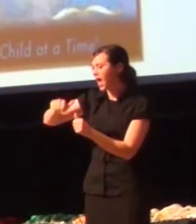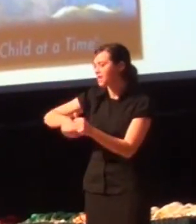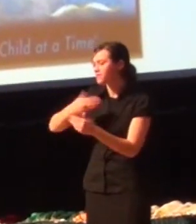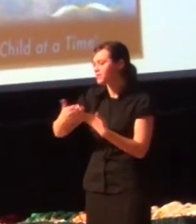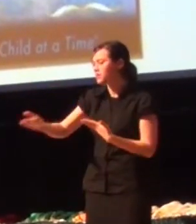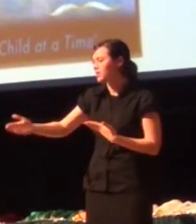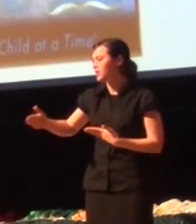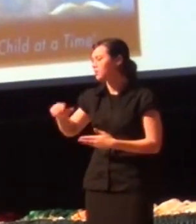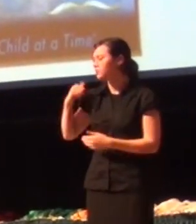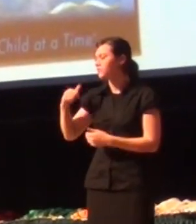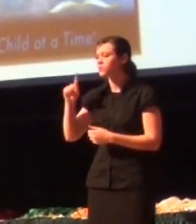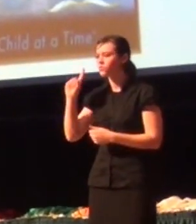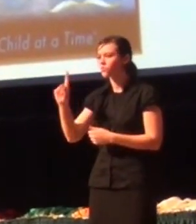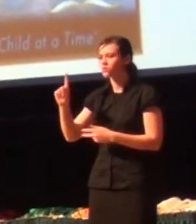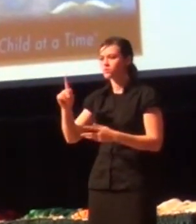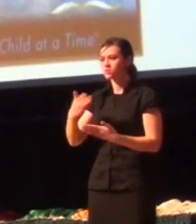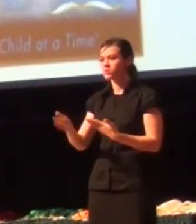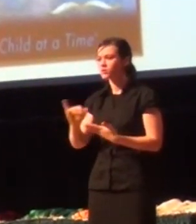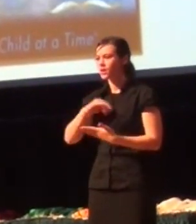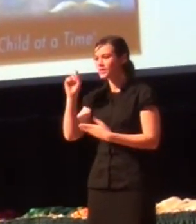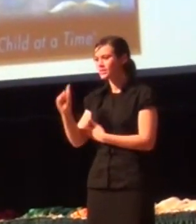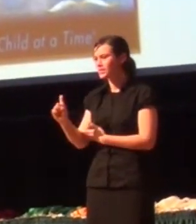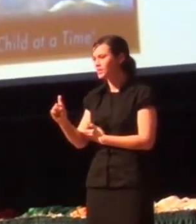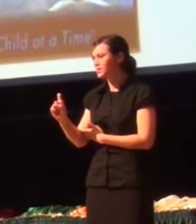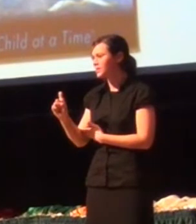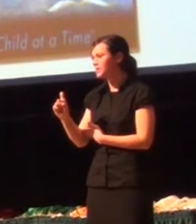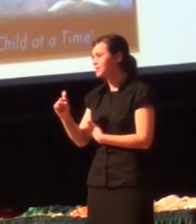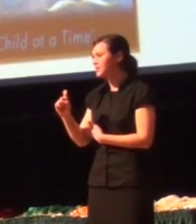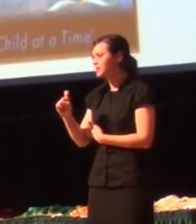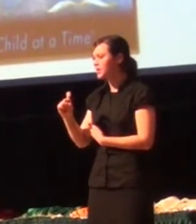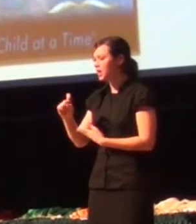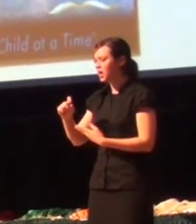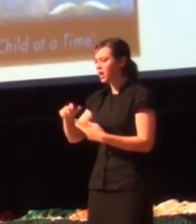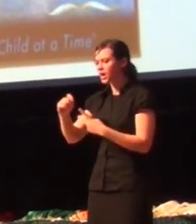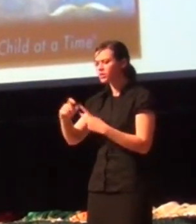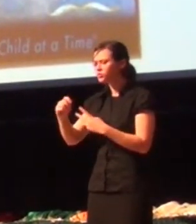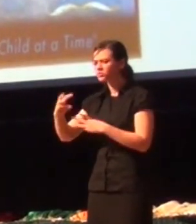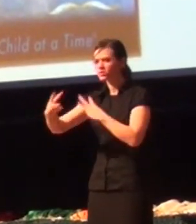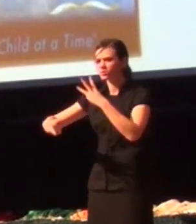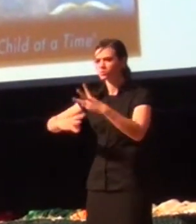that I needed. I chose this world over Jesus.